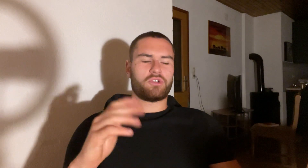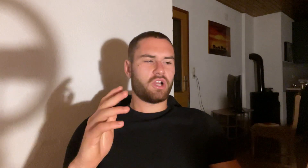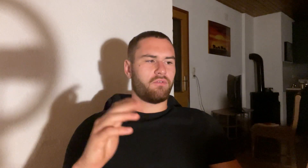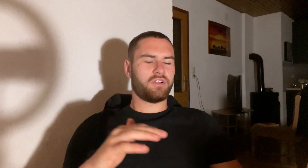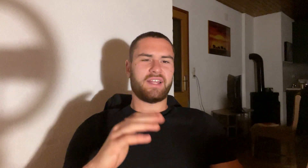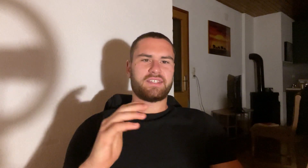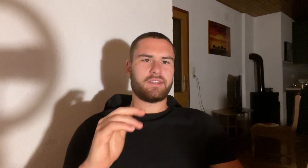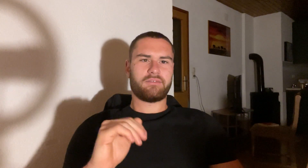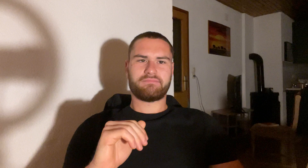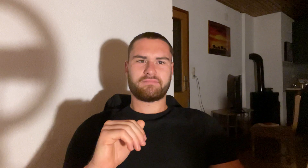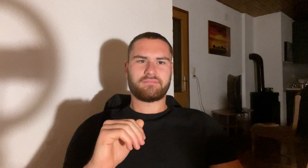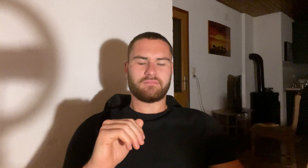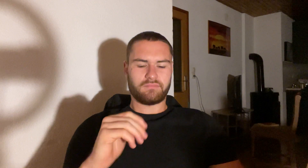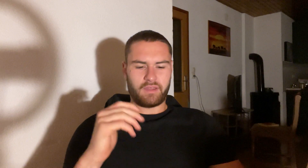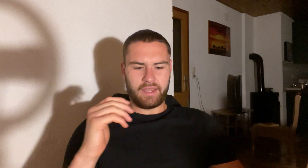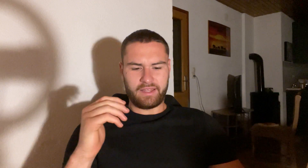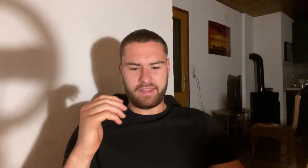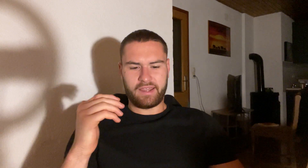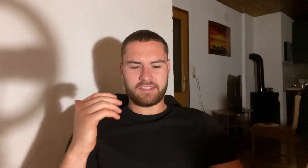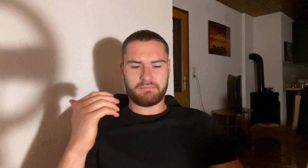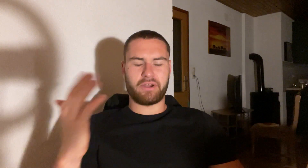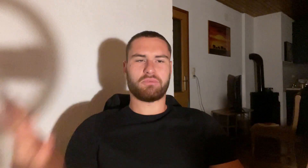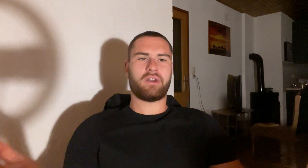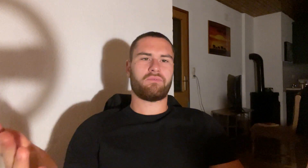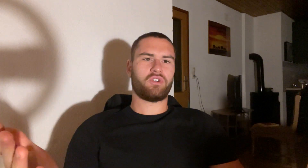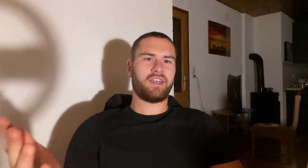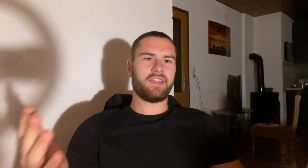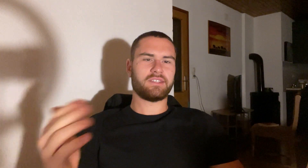shower that's it and I think it's much better for the gains.